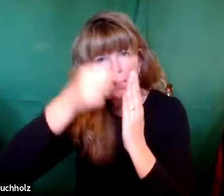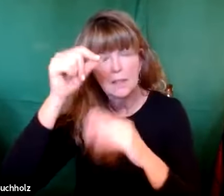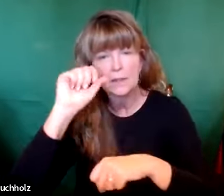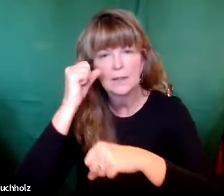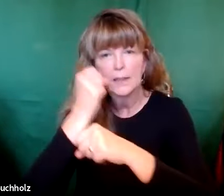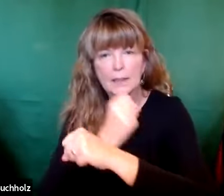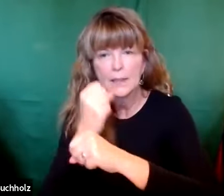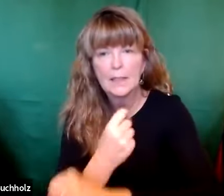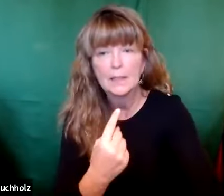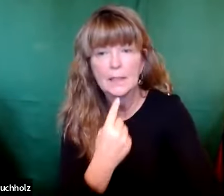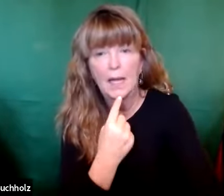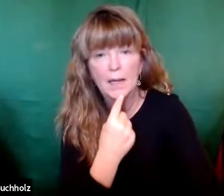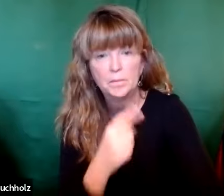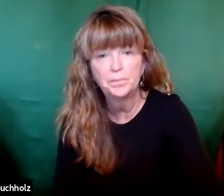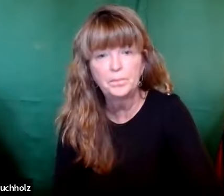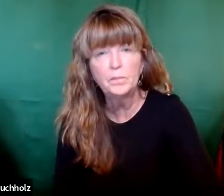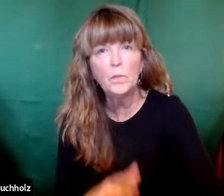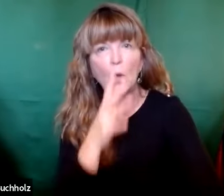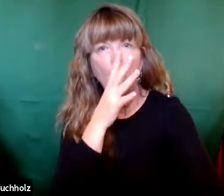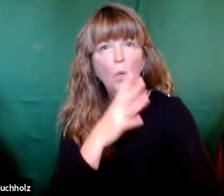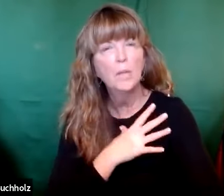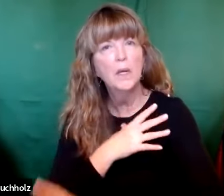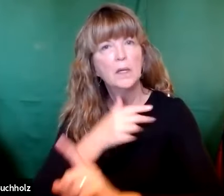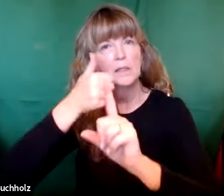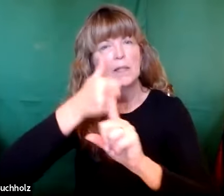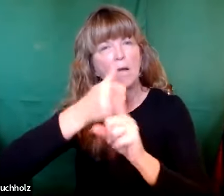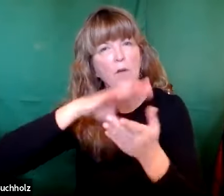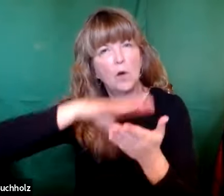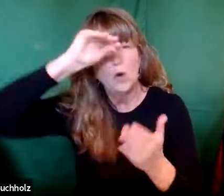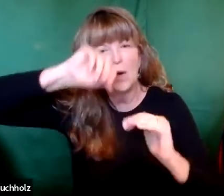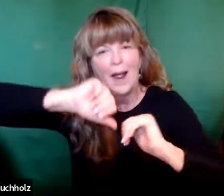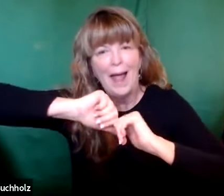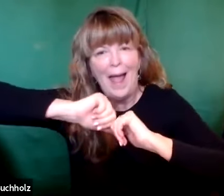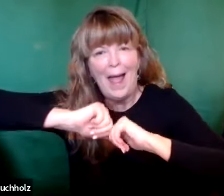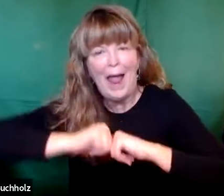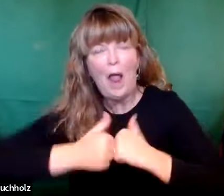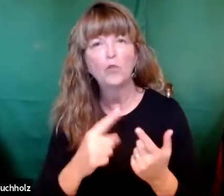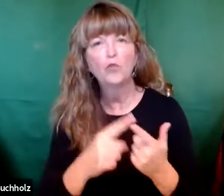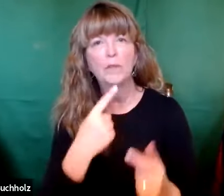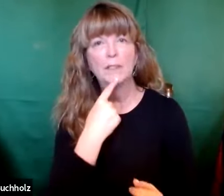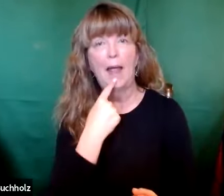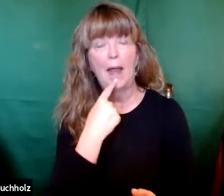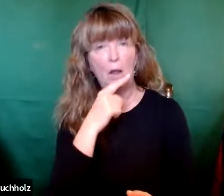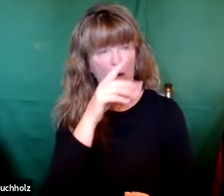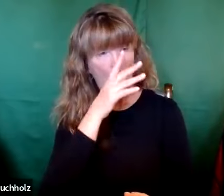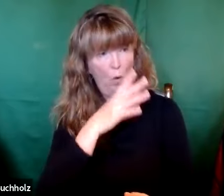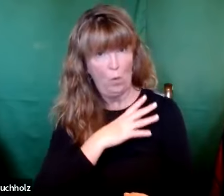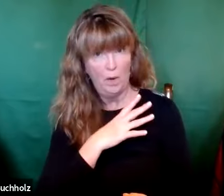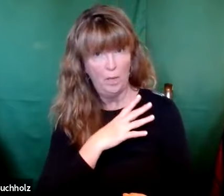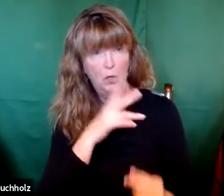I was reading in a business magazine, and it said that women learn how